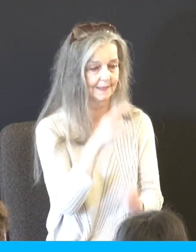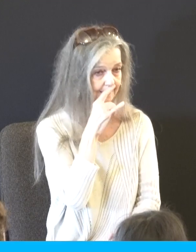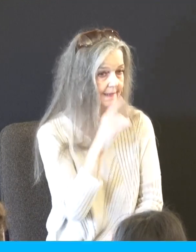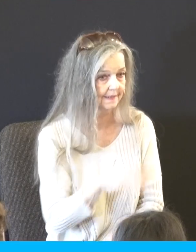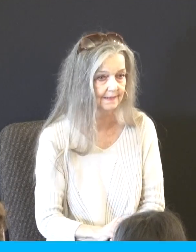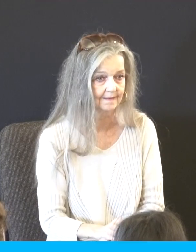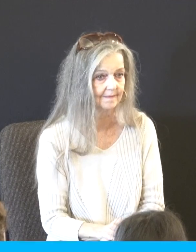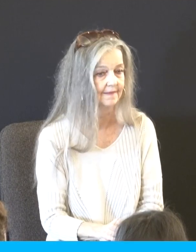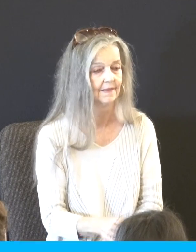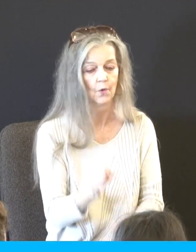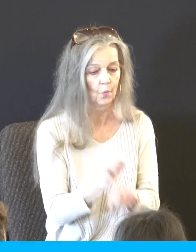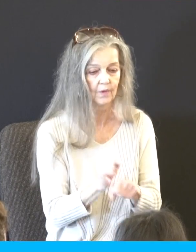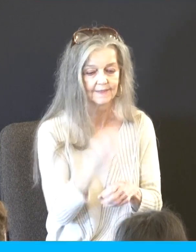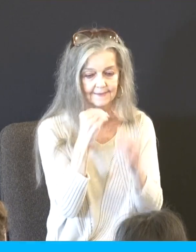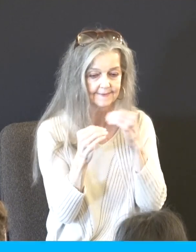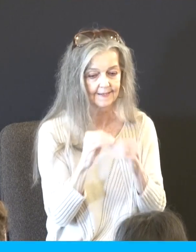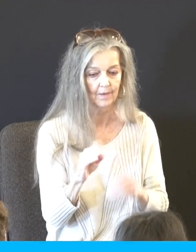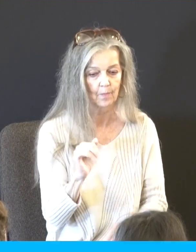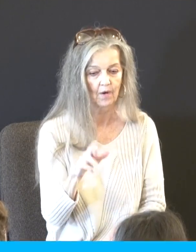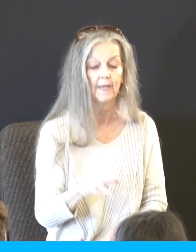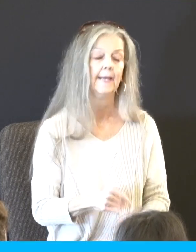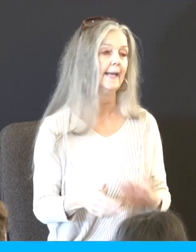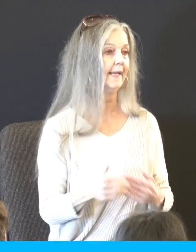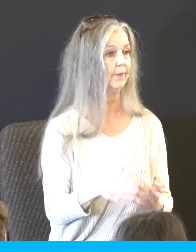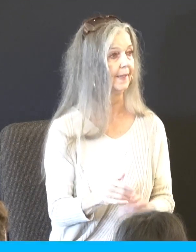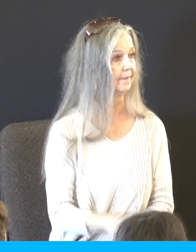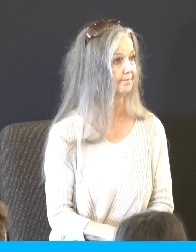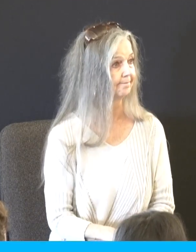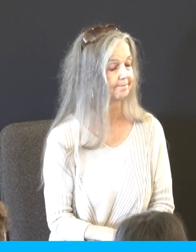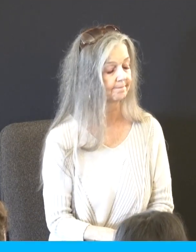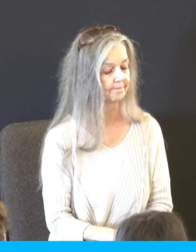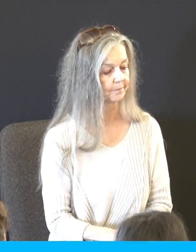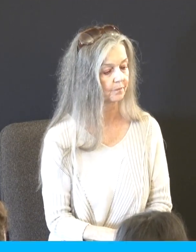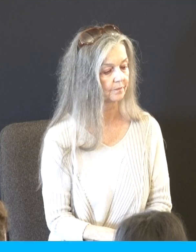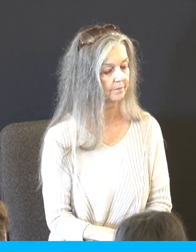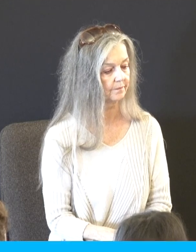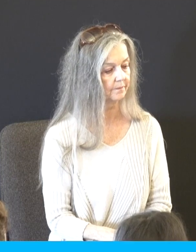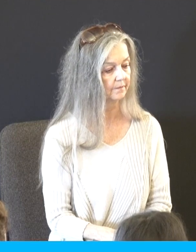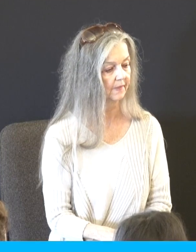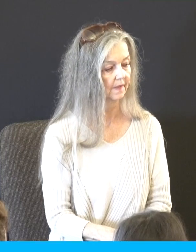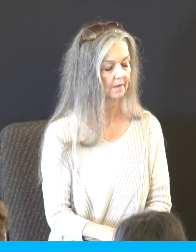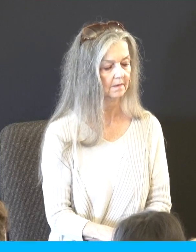one? I drove, I was on the late bus at 4.30. There was one bus, dropped you off near the neighborhood. Start walking.